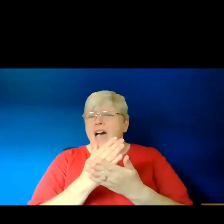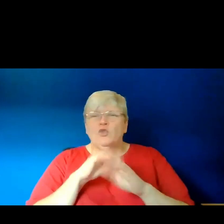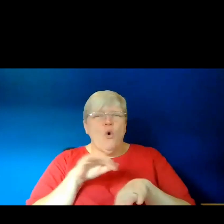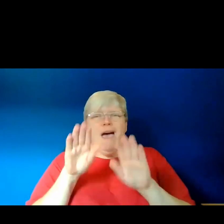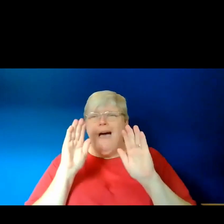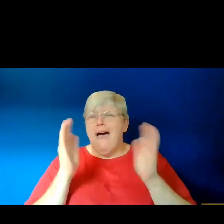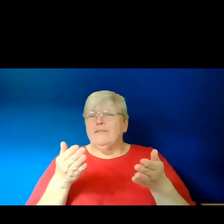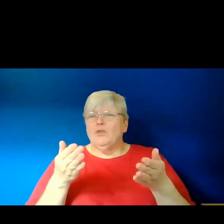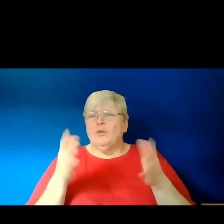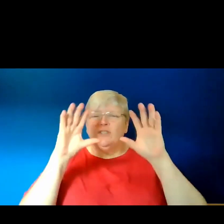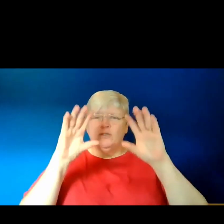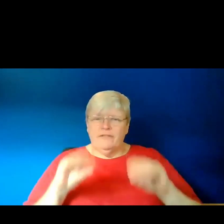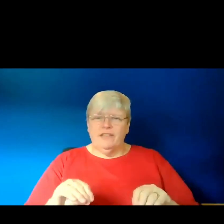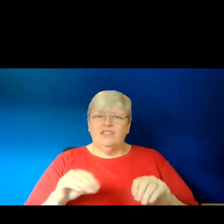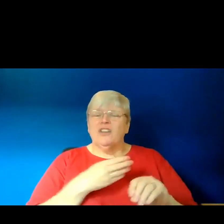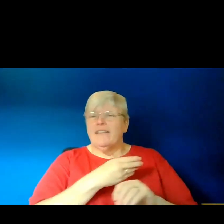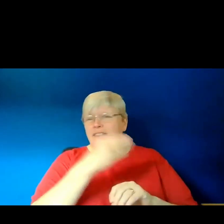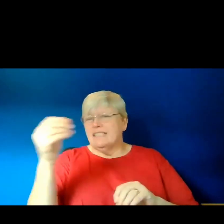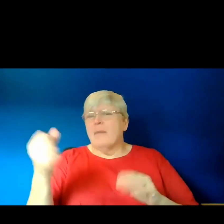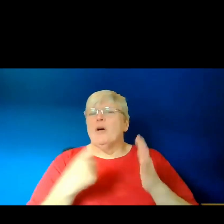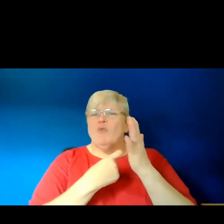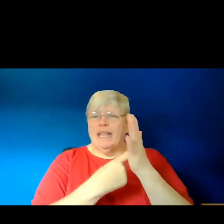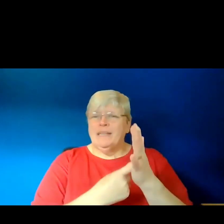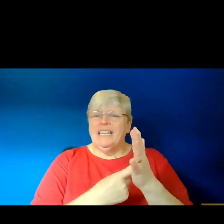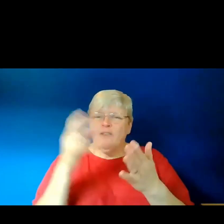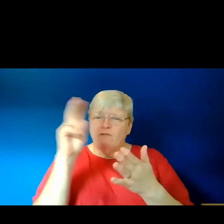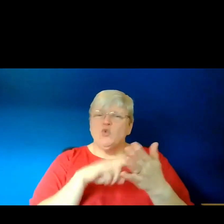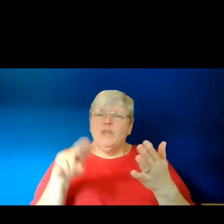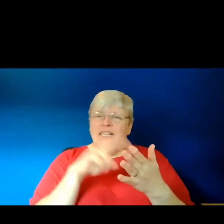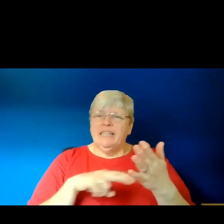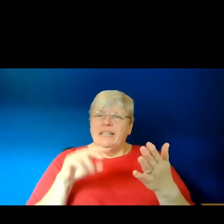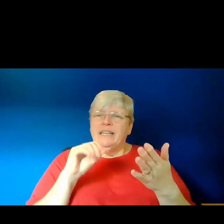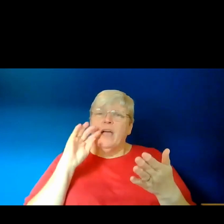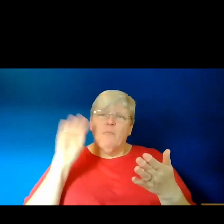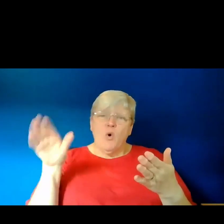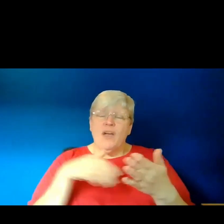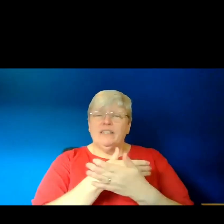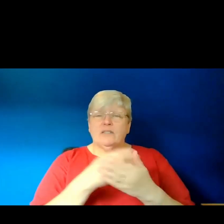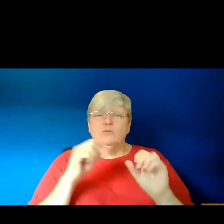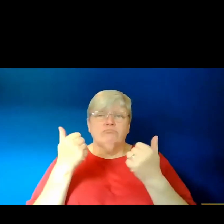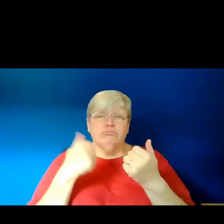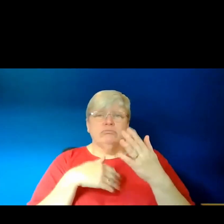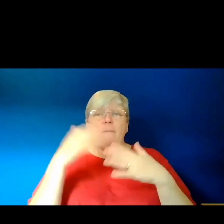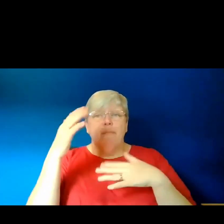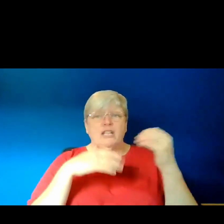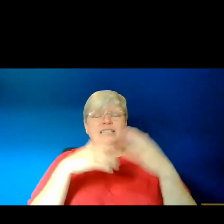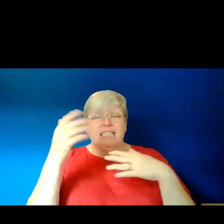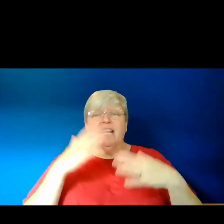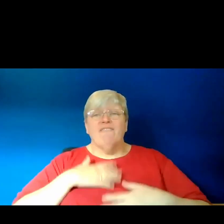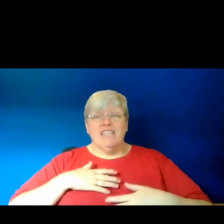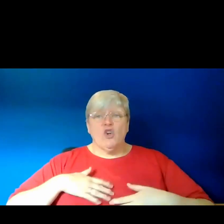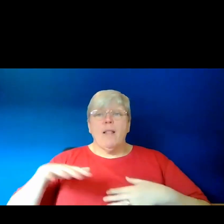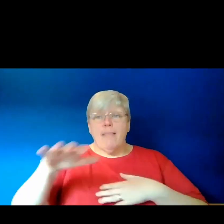And to finish, I just have some reading recommendations. So poets who are particularly good at building physical landscapes,